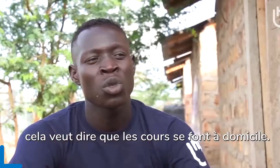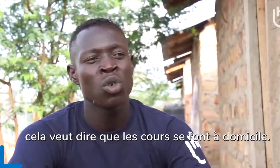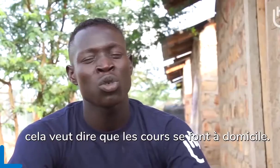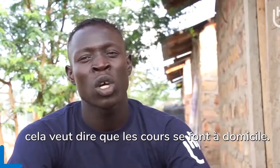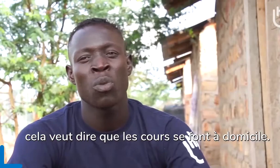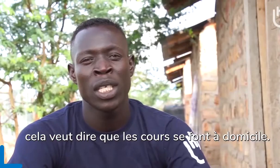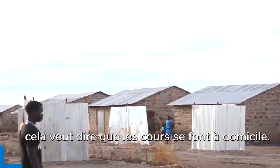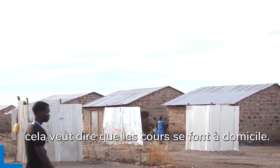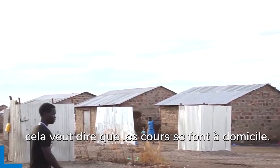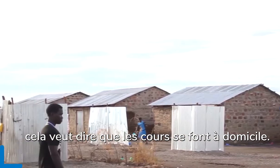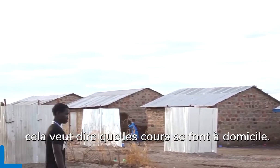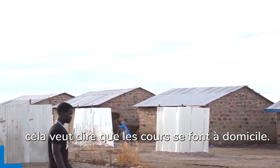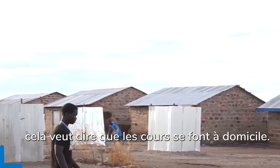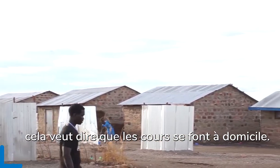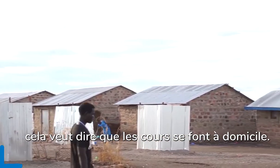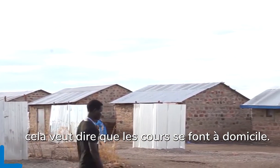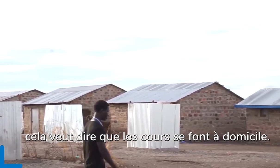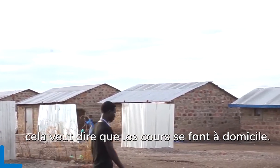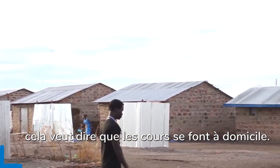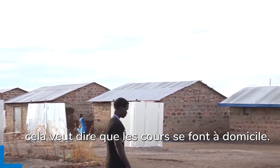school to the community now, that is home-based learning now.